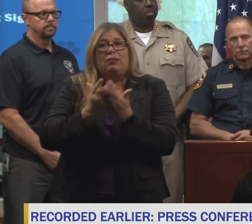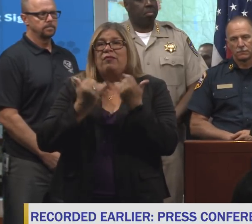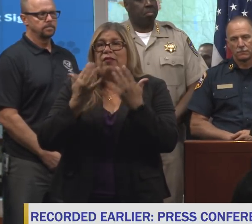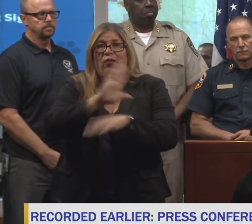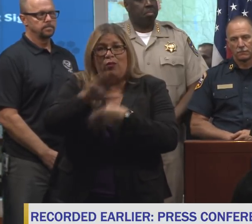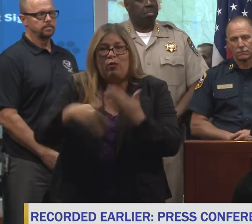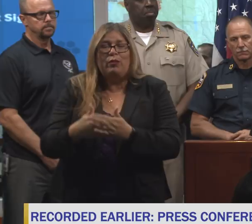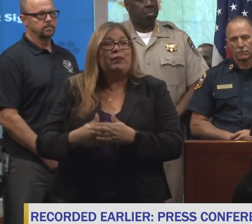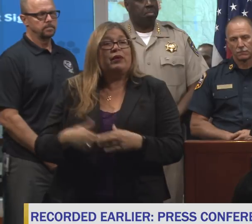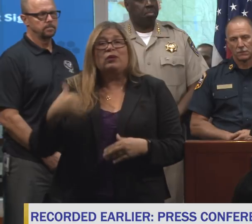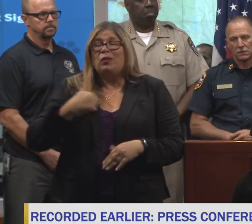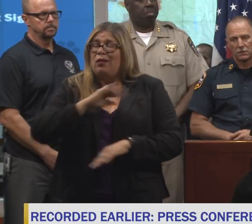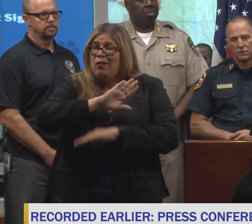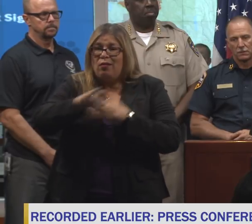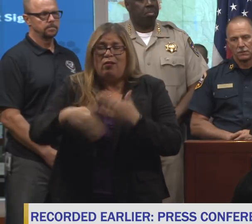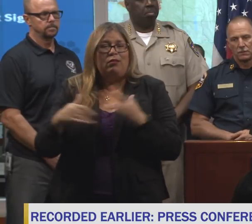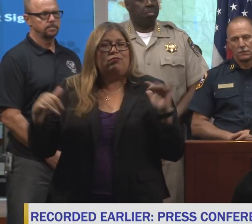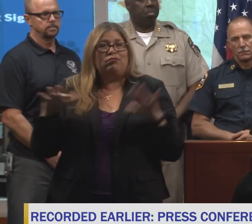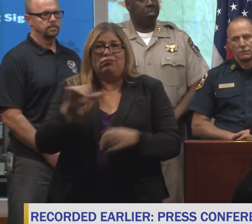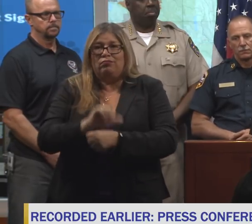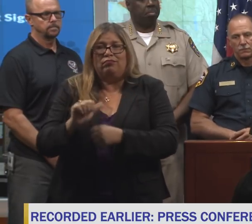we're continuing to be all hands on deck.